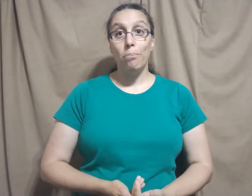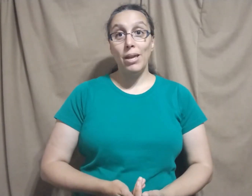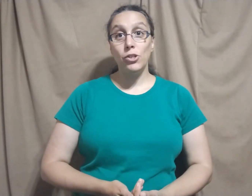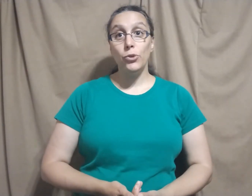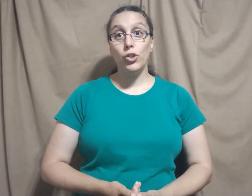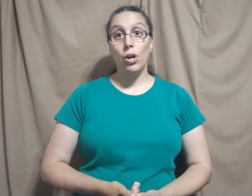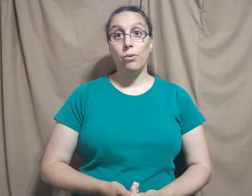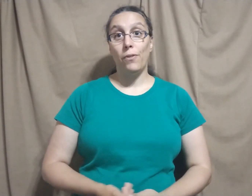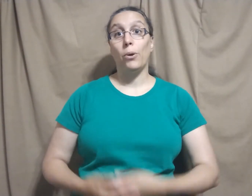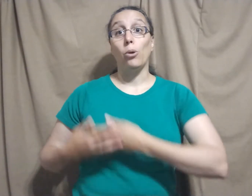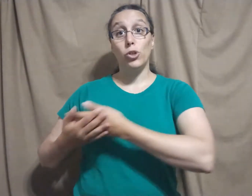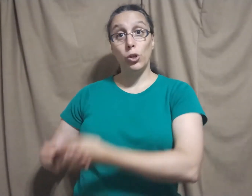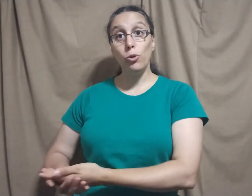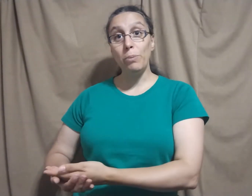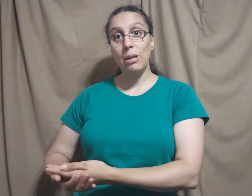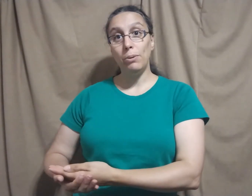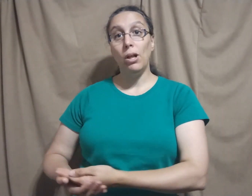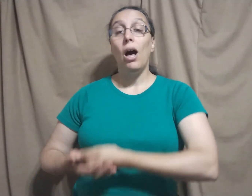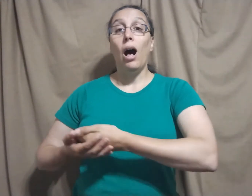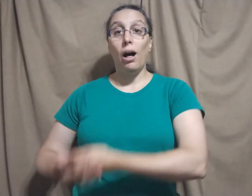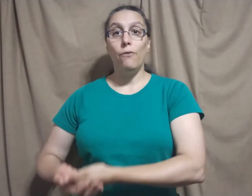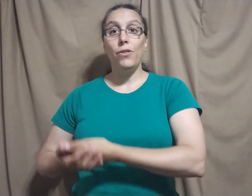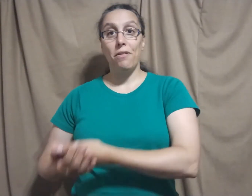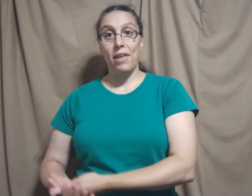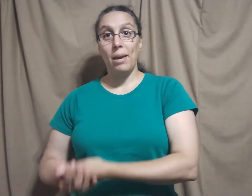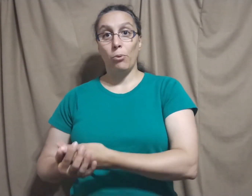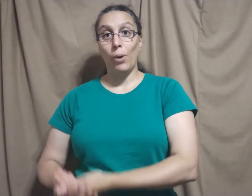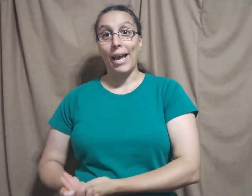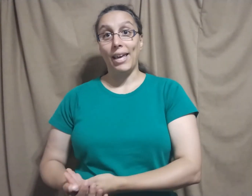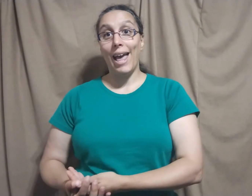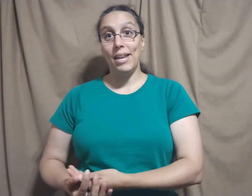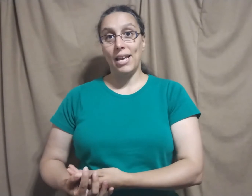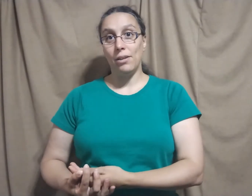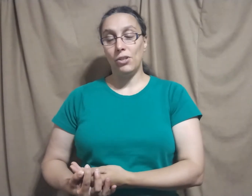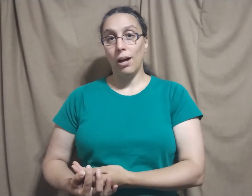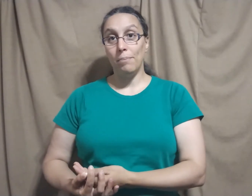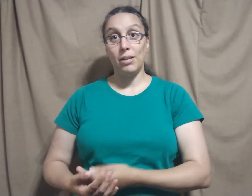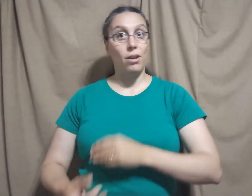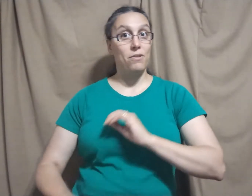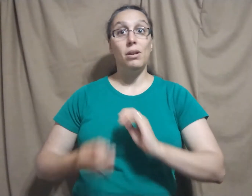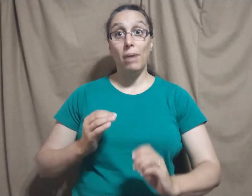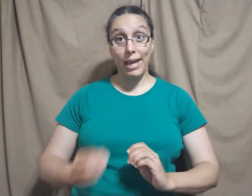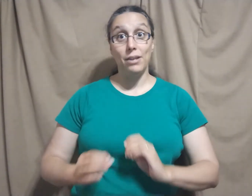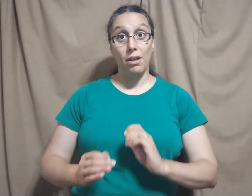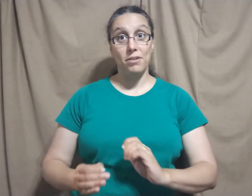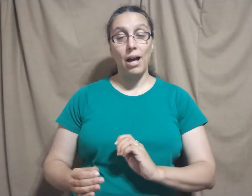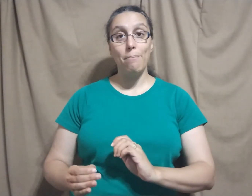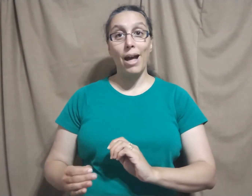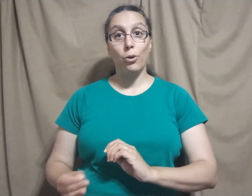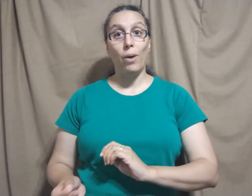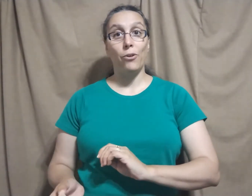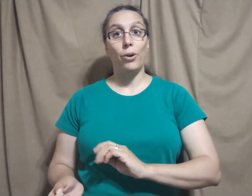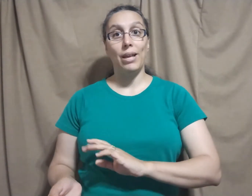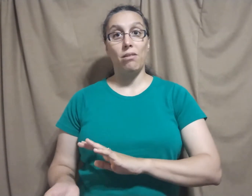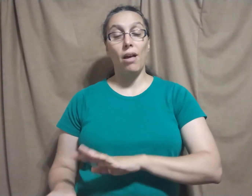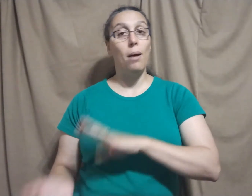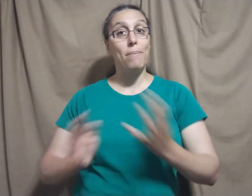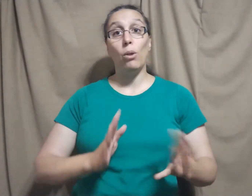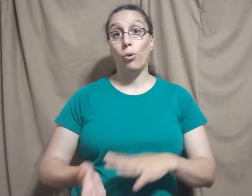meant to show that there are two people of the same rank. And it doesn't, again, does not matter whether it's male or